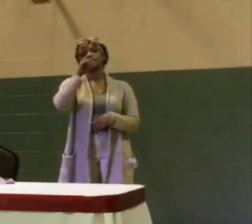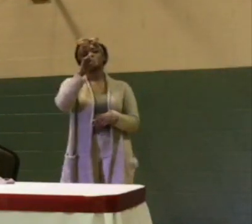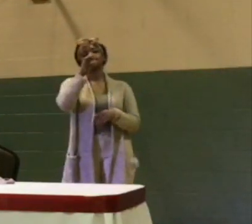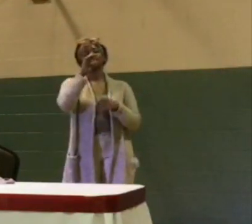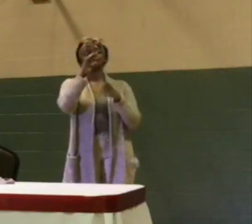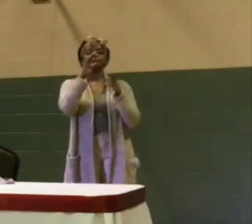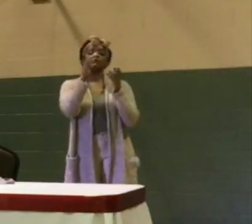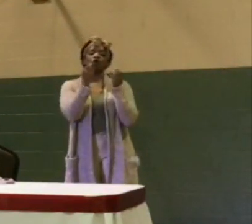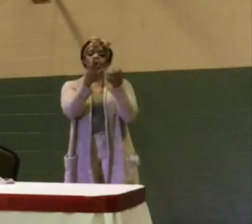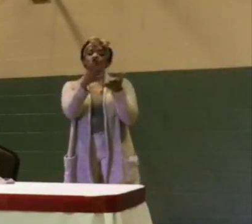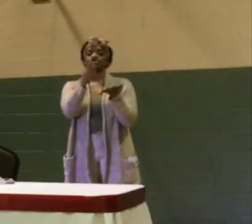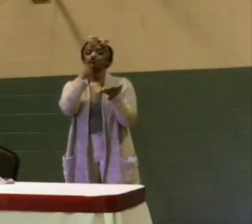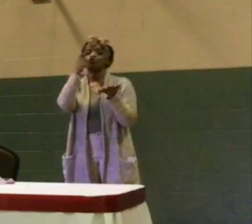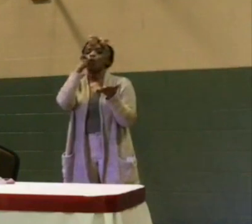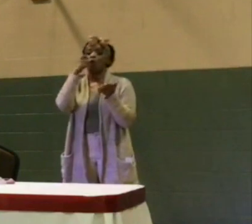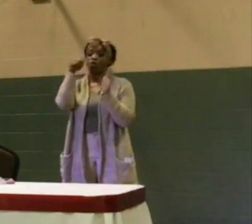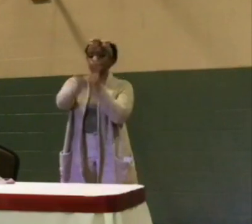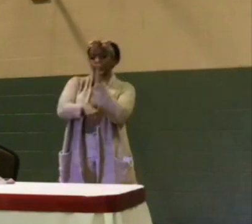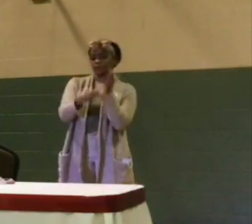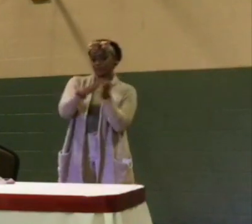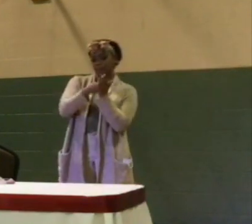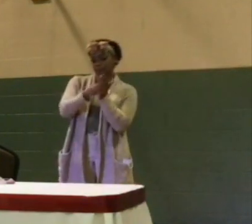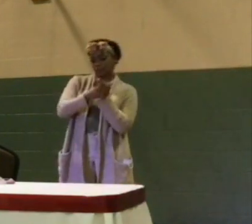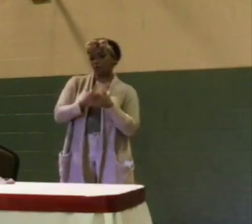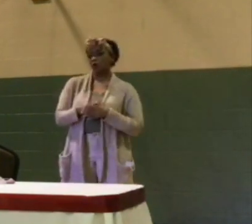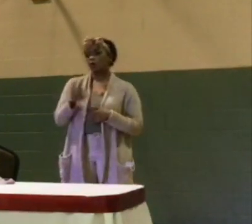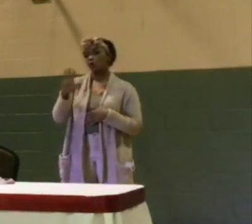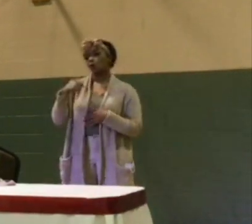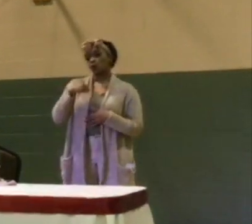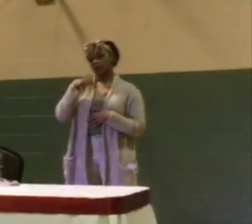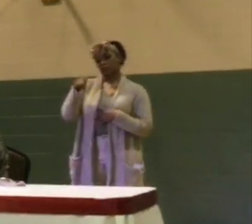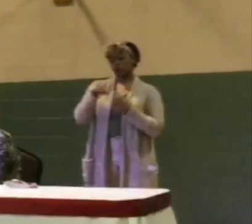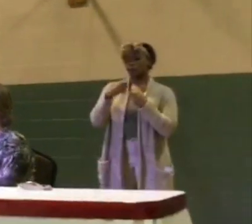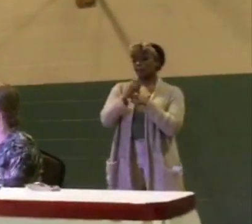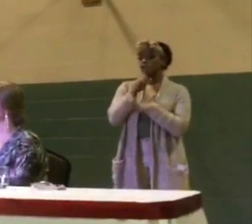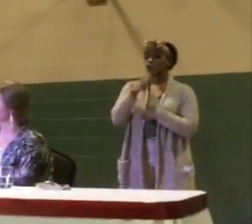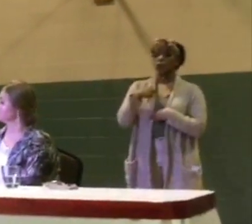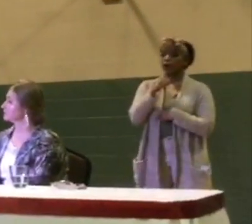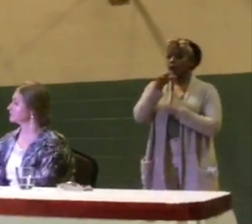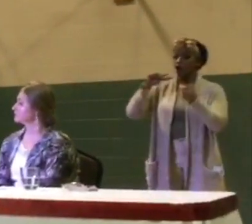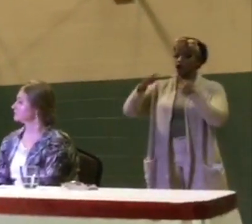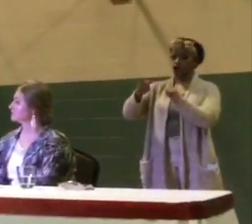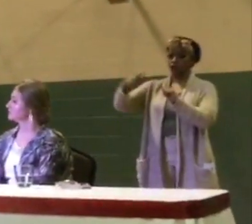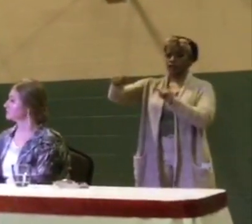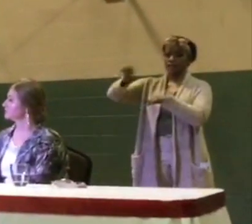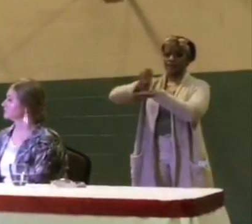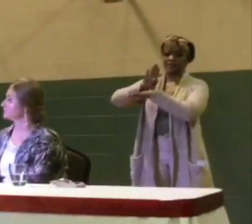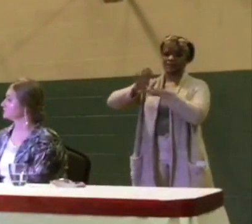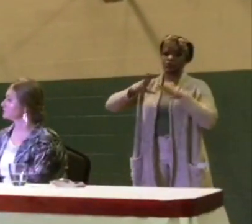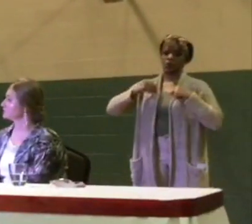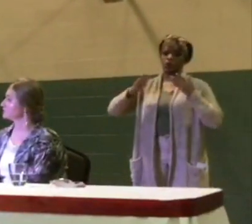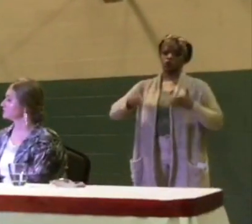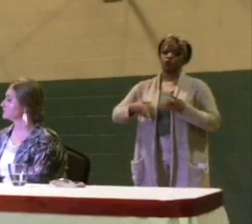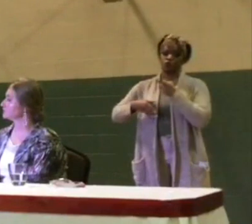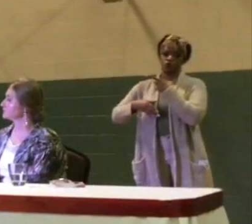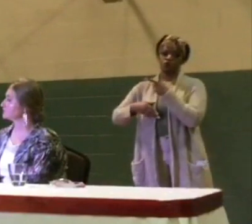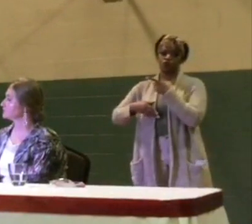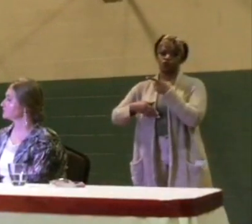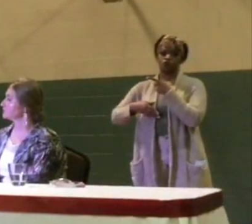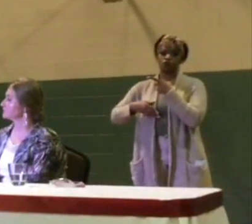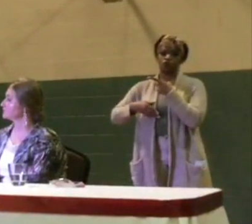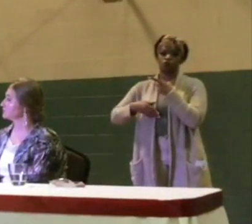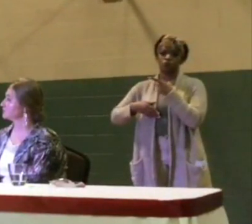we have to make sure that we're not hurting our business owners in our